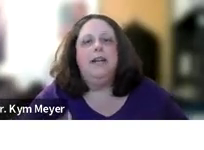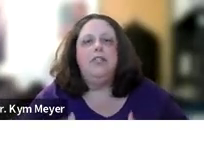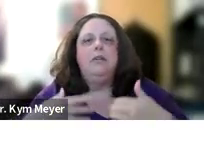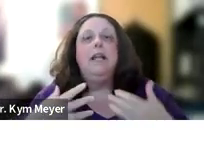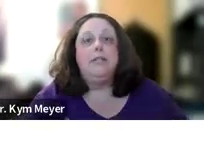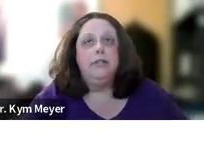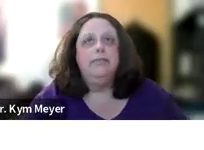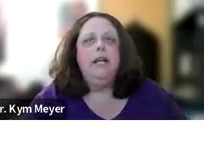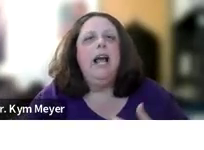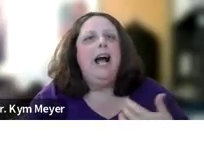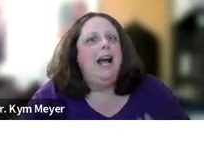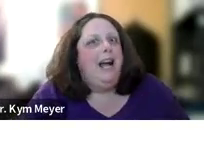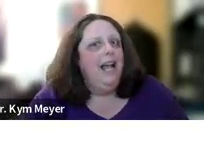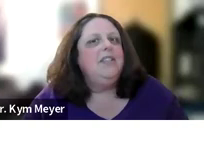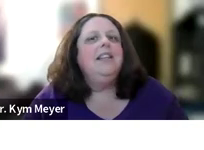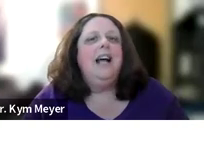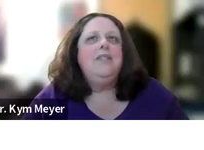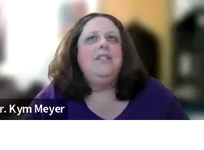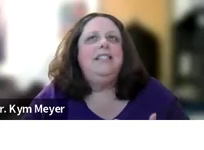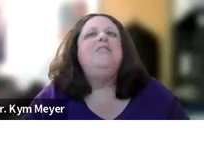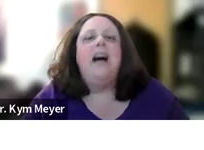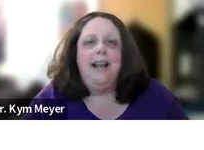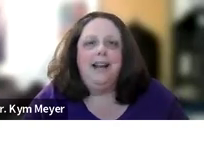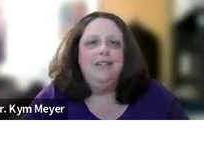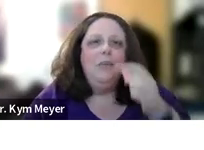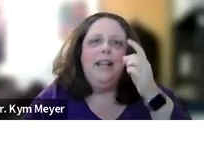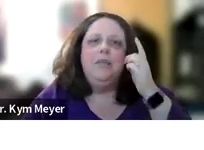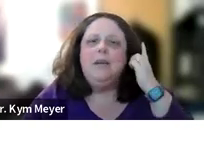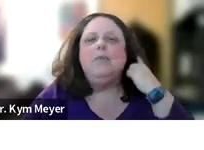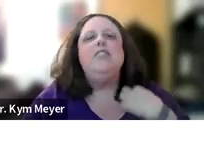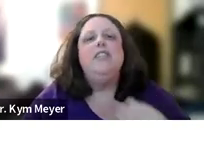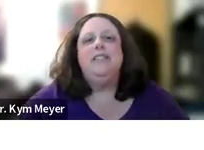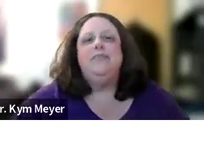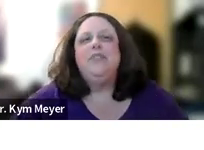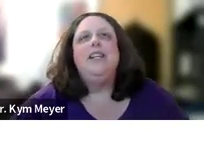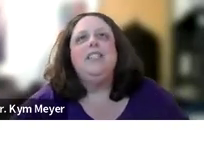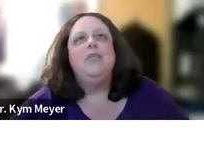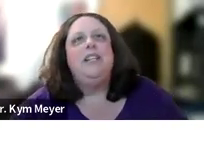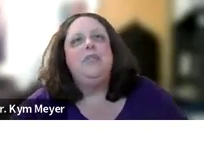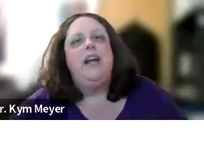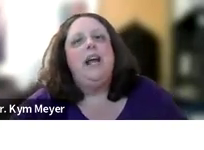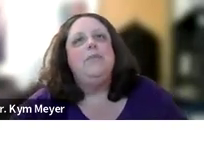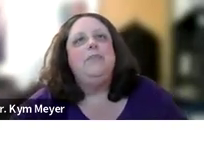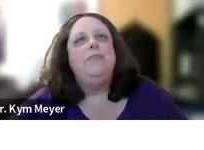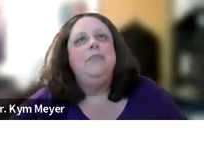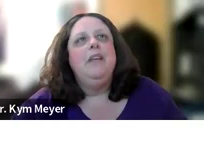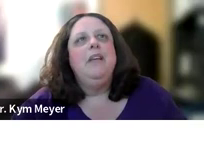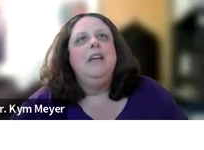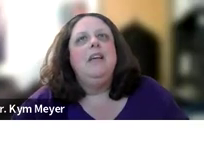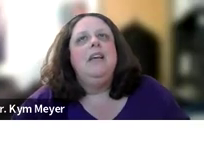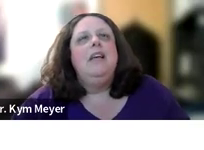language deprivation lecture. I have to, I have to define what language deprivation is. So let's go, let's do that now.